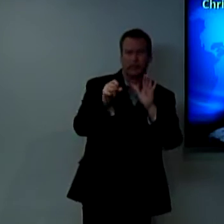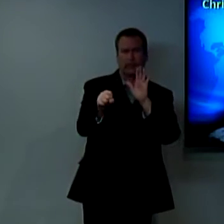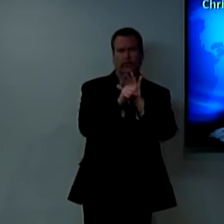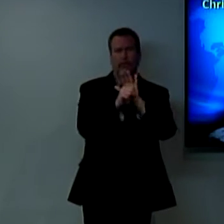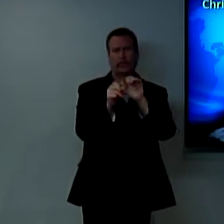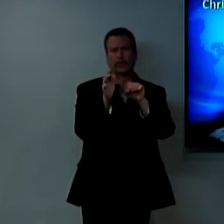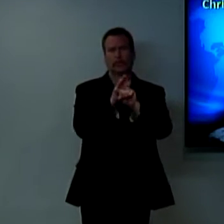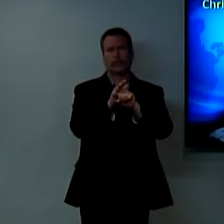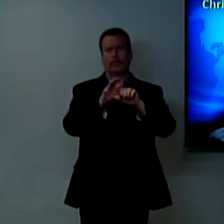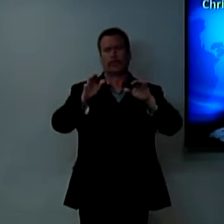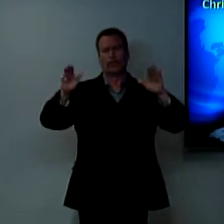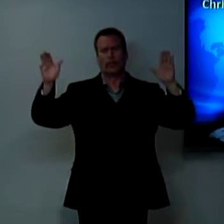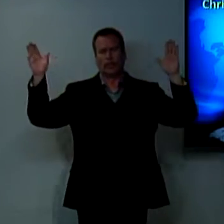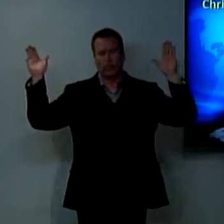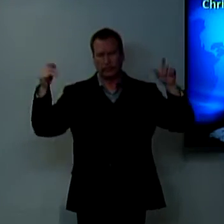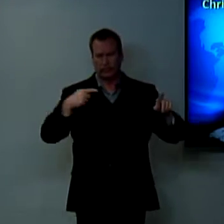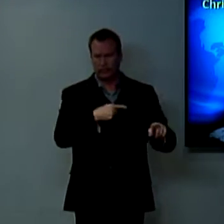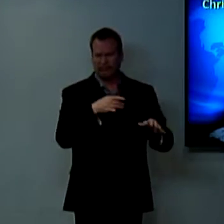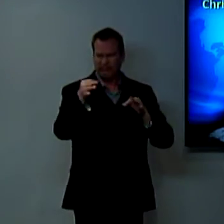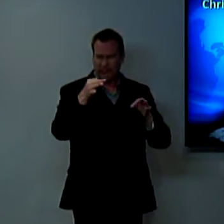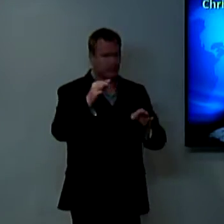Paul explained to them about the crucifixion